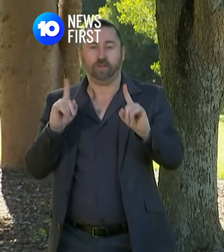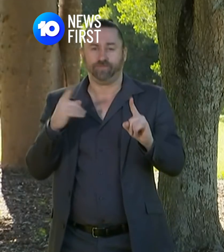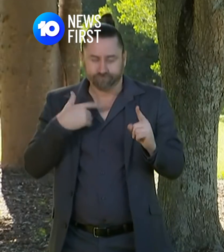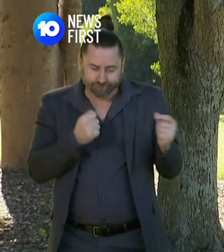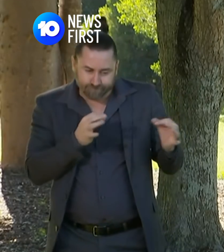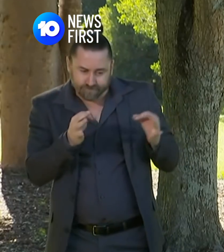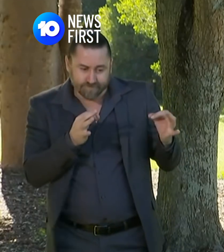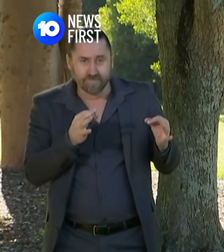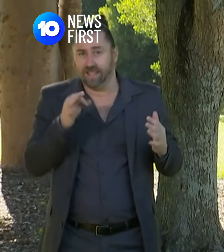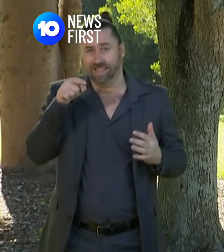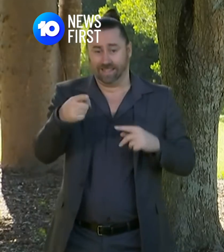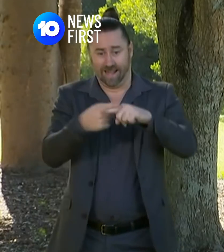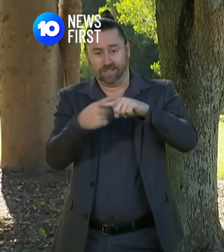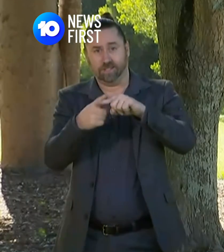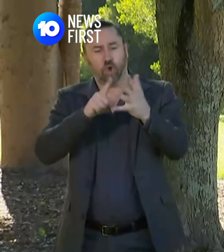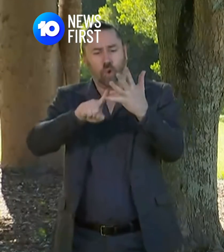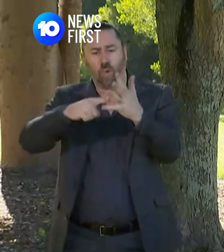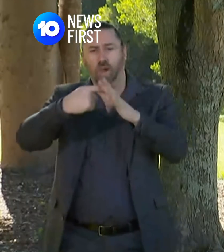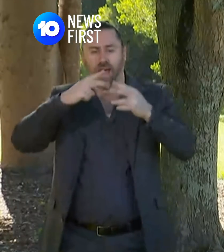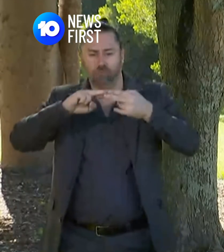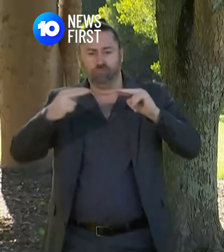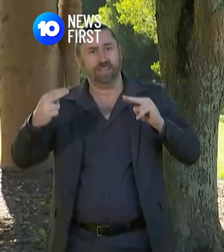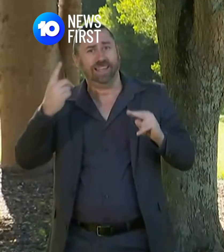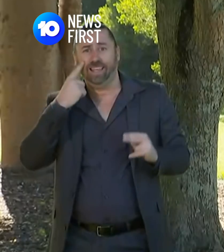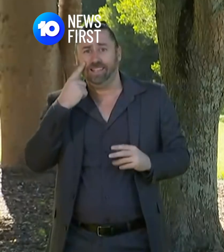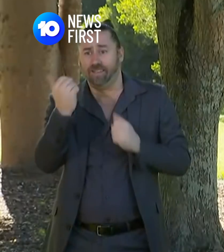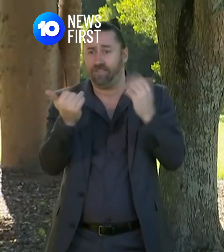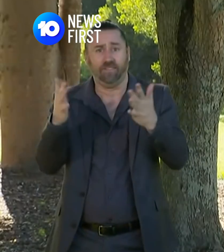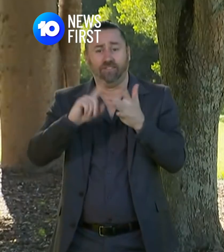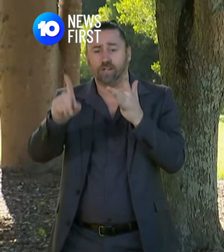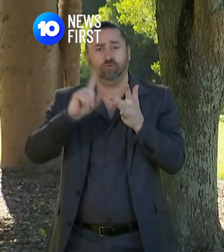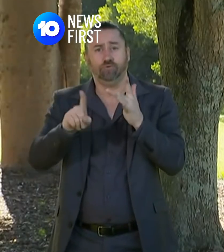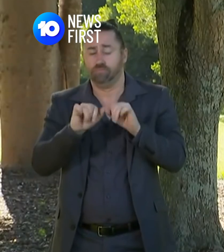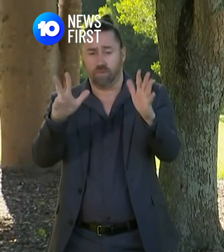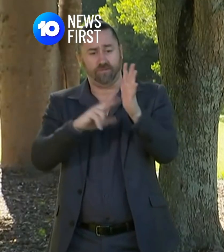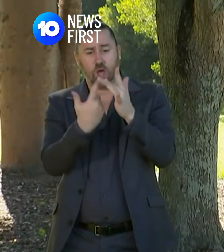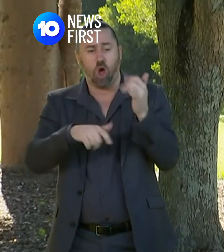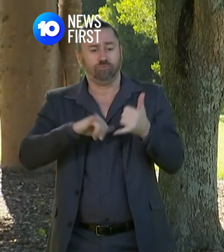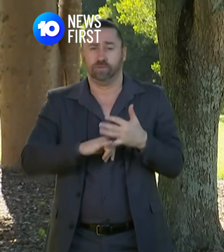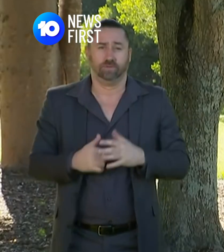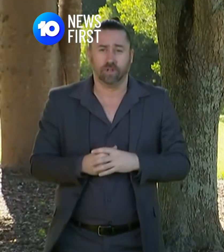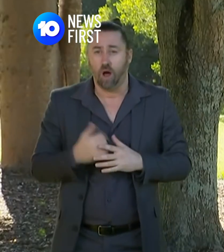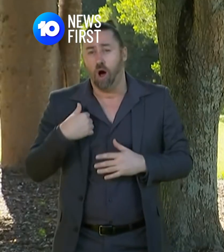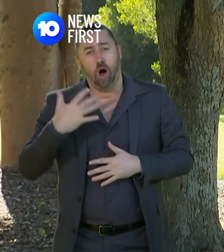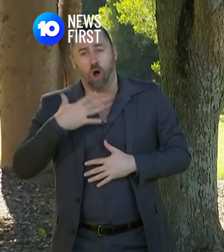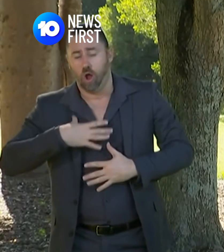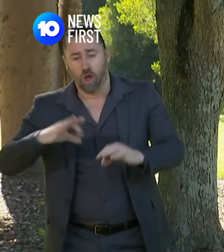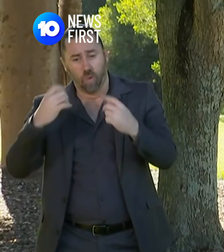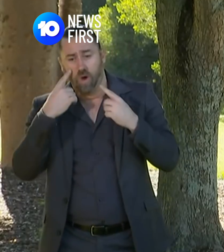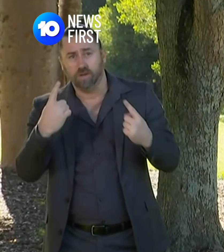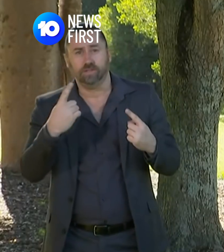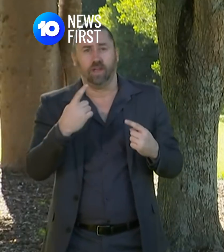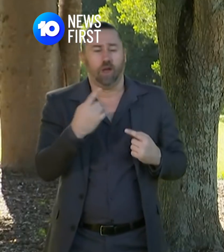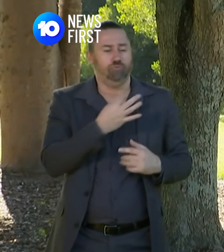it's the UK strain, highly infectious, and the last thing I want to see is our most vulnerable in our community